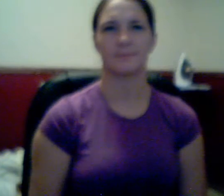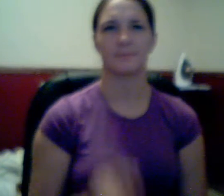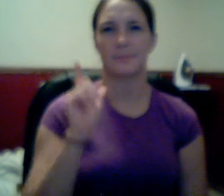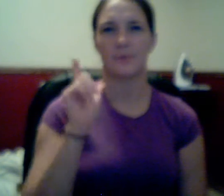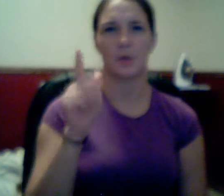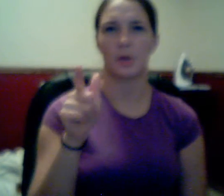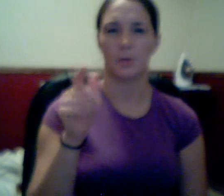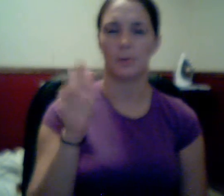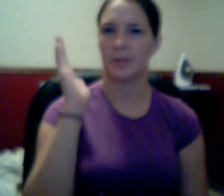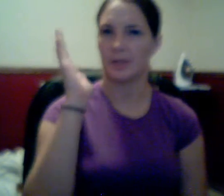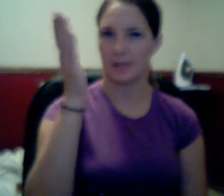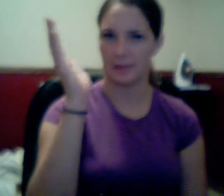imaginary numbers.